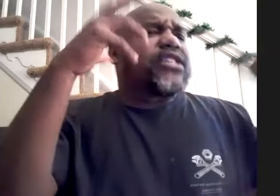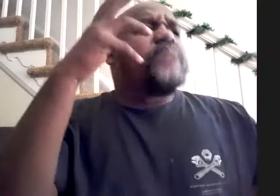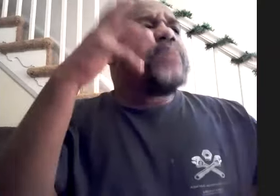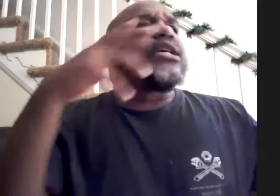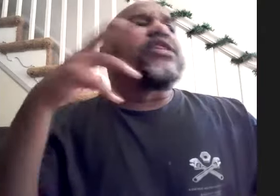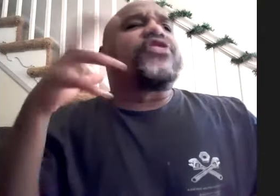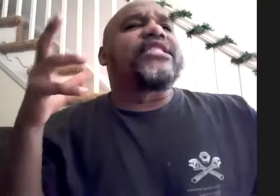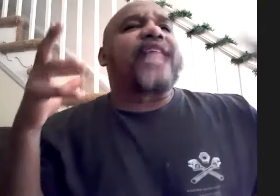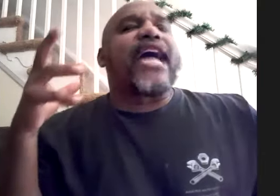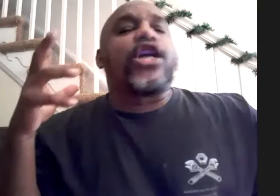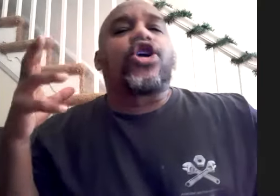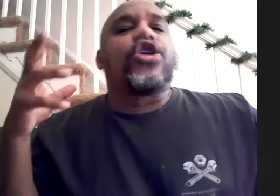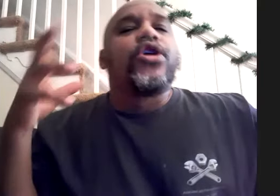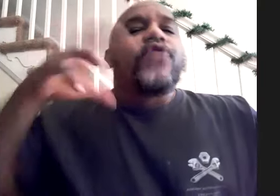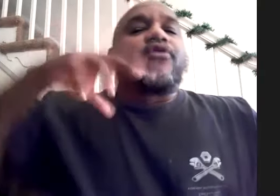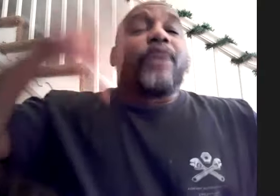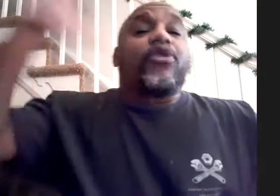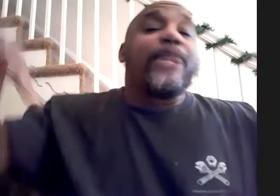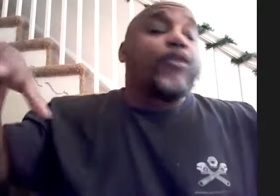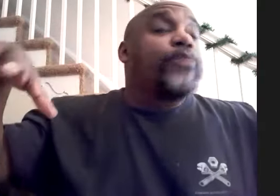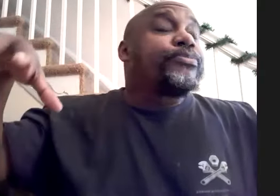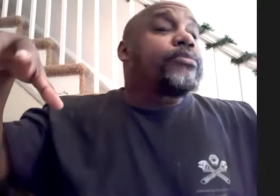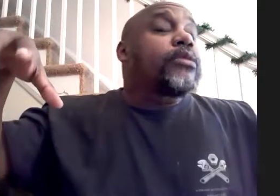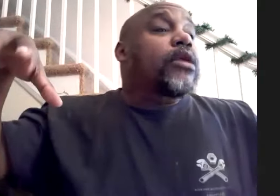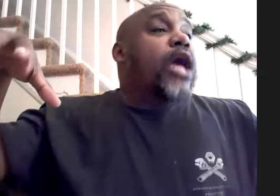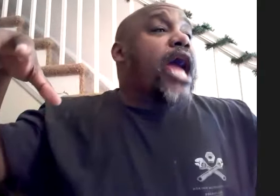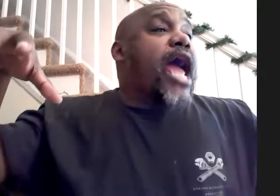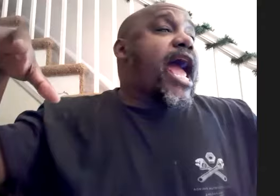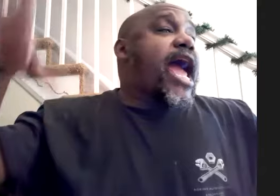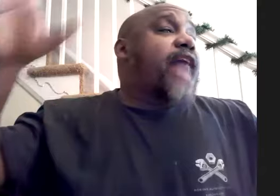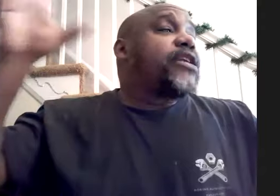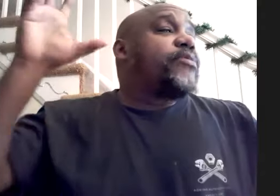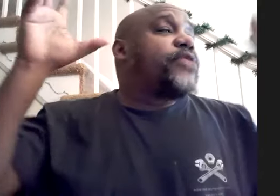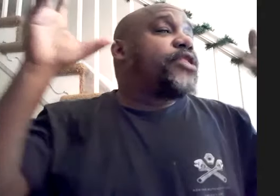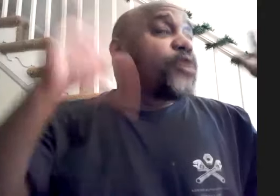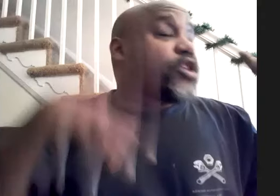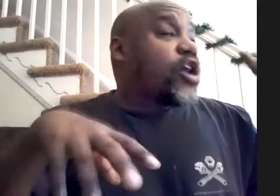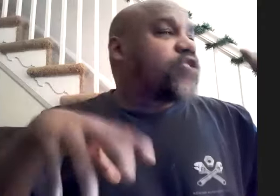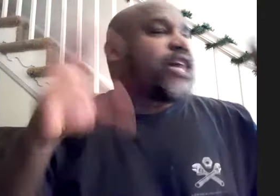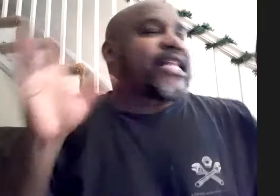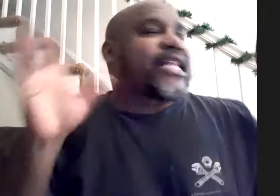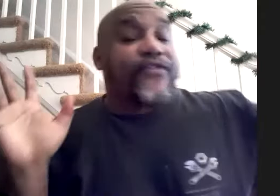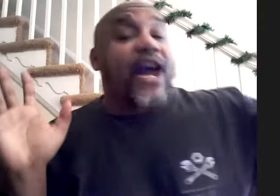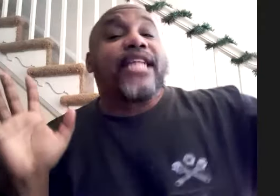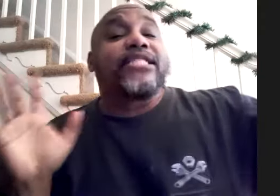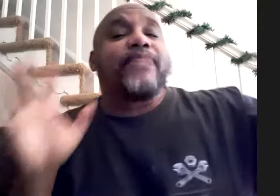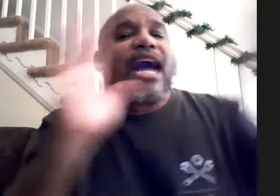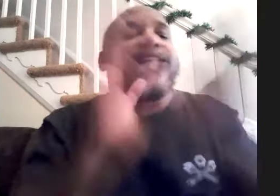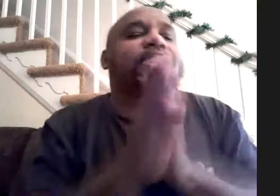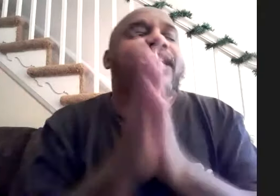mimicking the things that i had heard from other people and the guitarist is like that's fine he said but honestly i